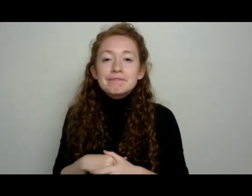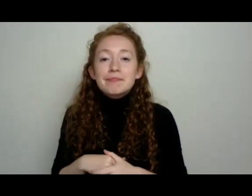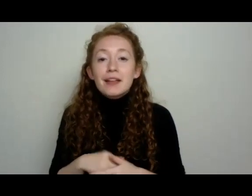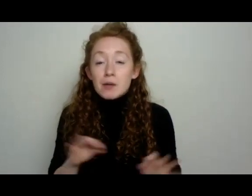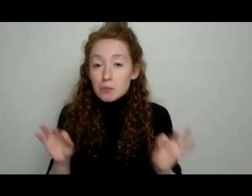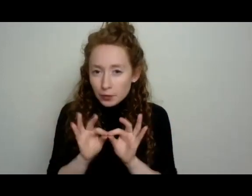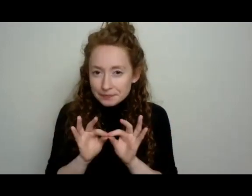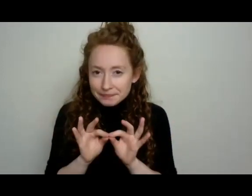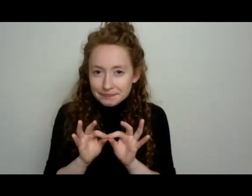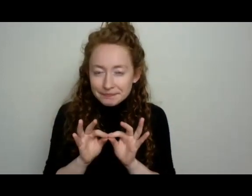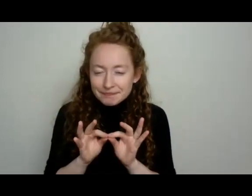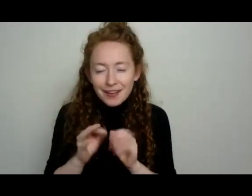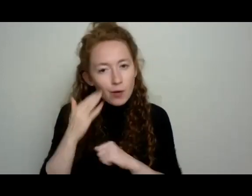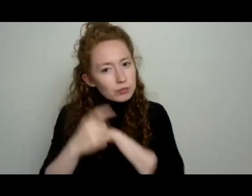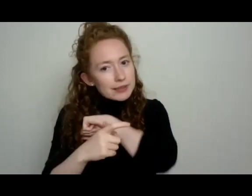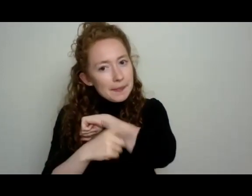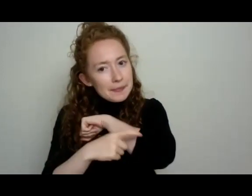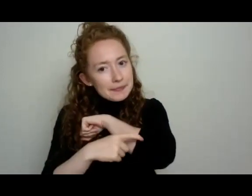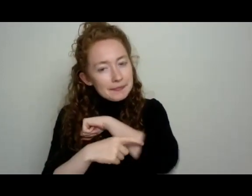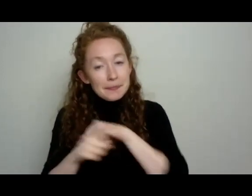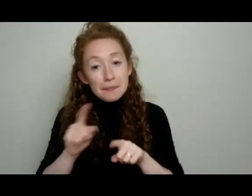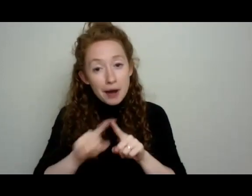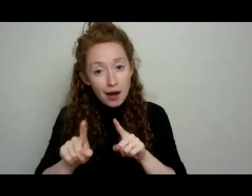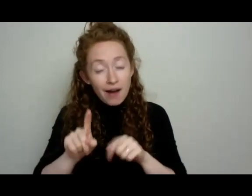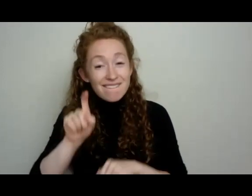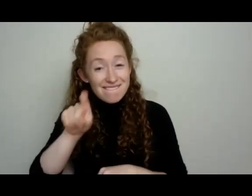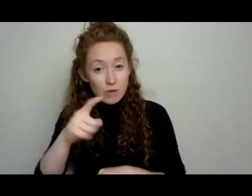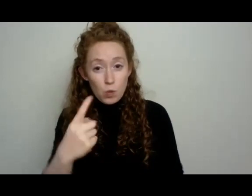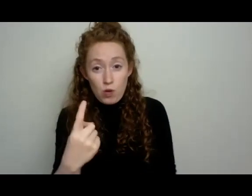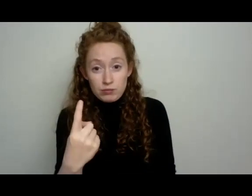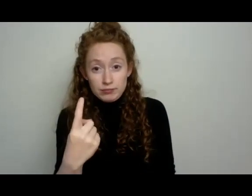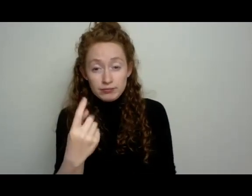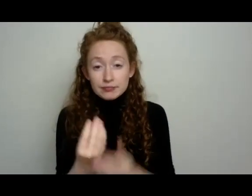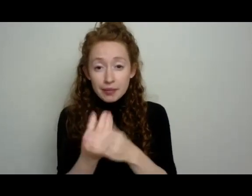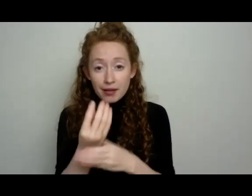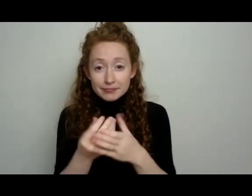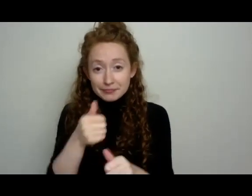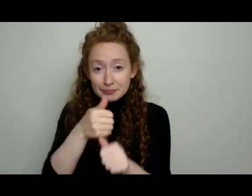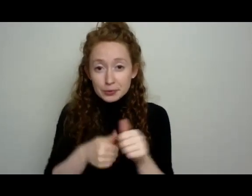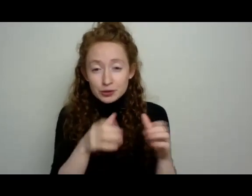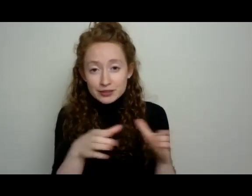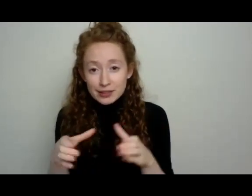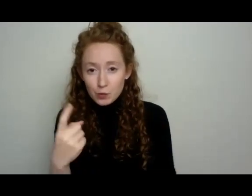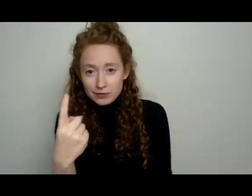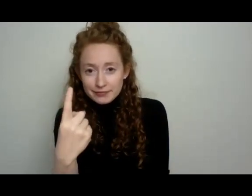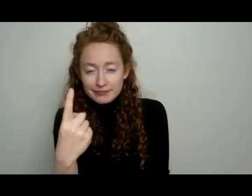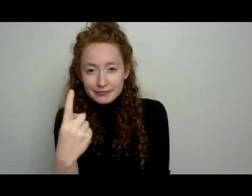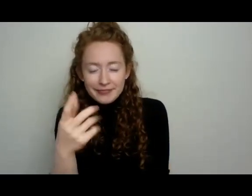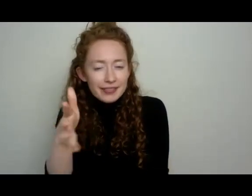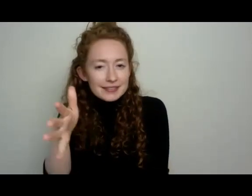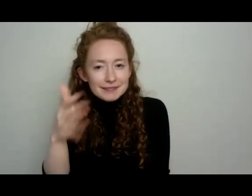cucumber plant per container. I know it's so hard. You only want one.